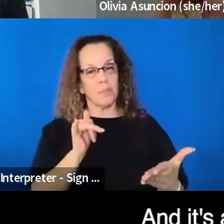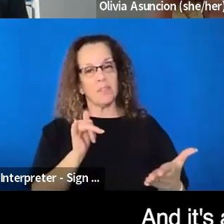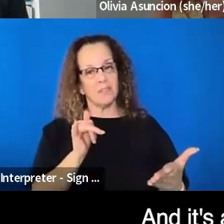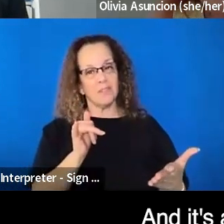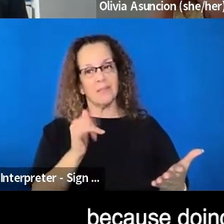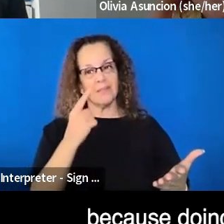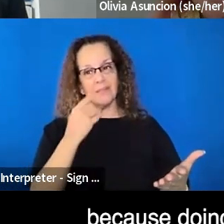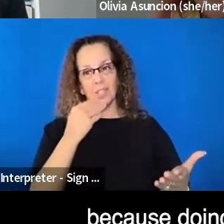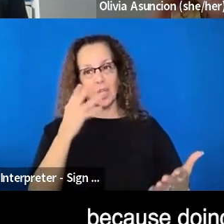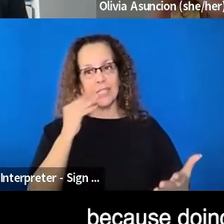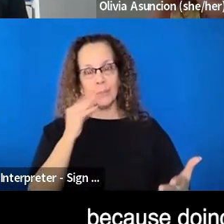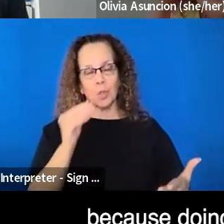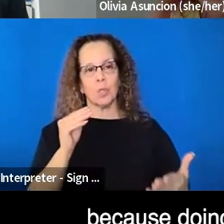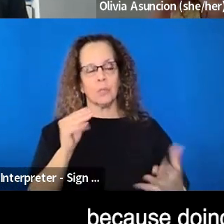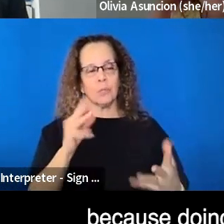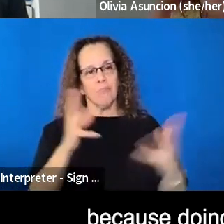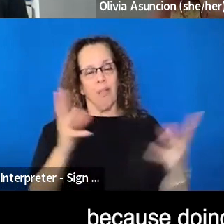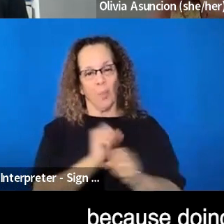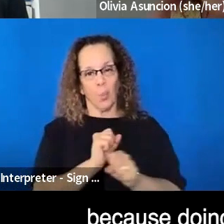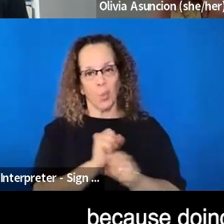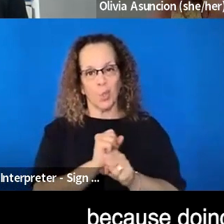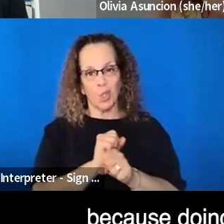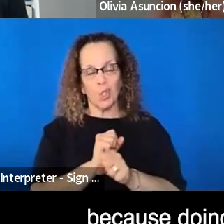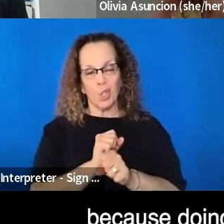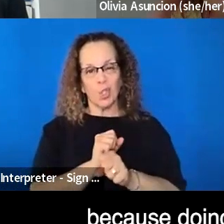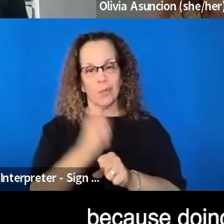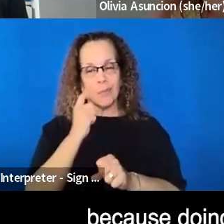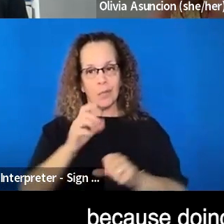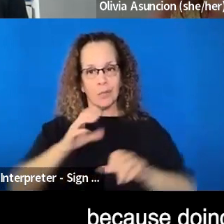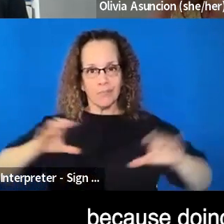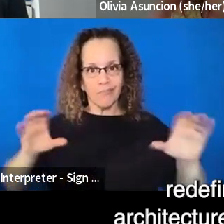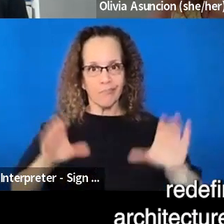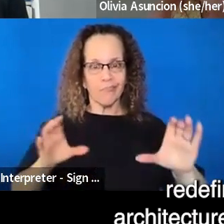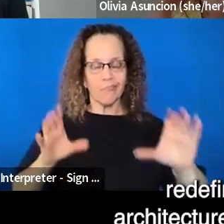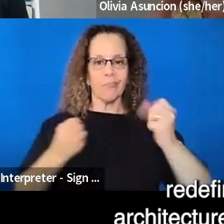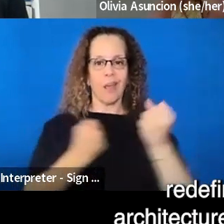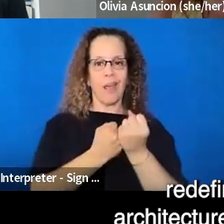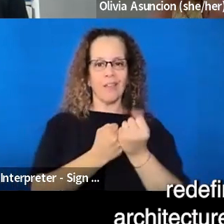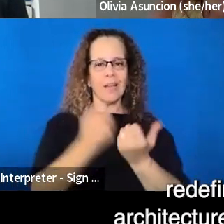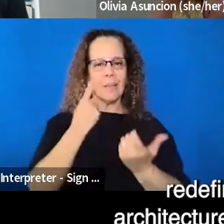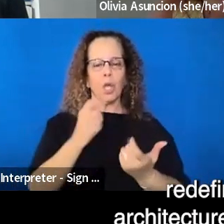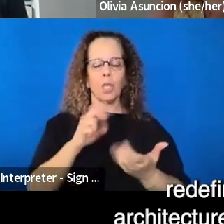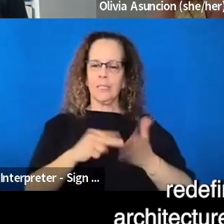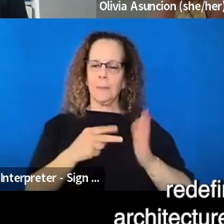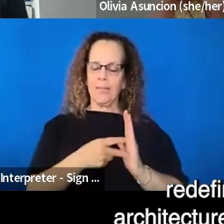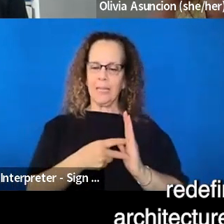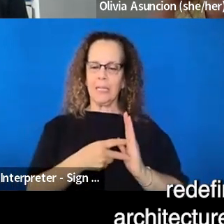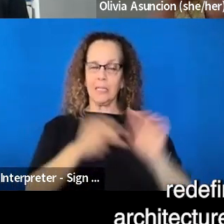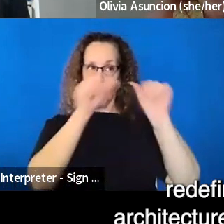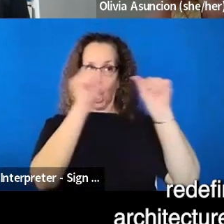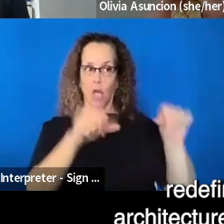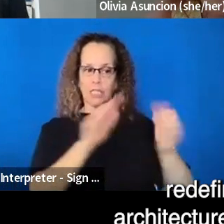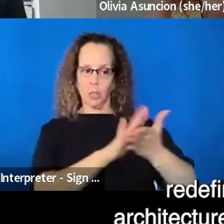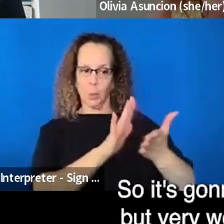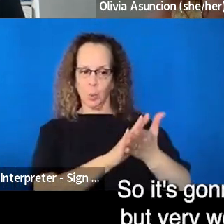and it's a huge task because doing that also means redefining what architecture school is